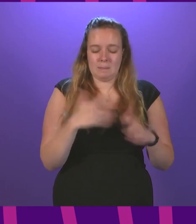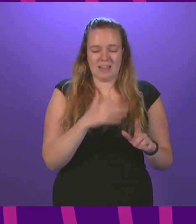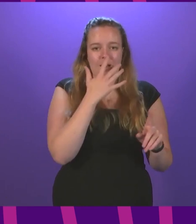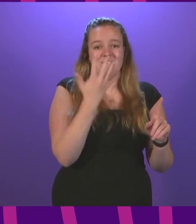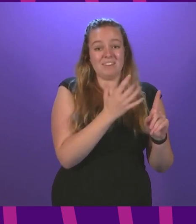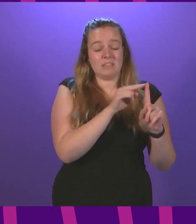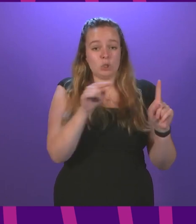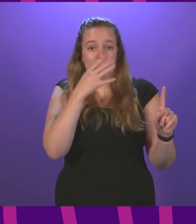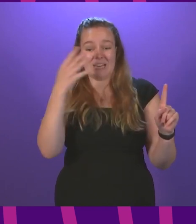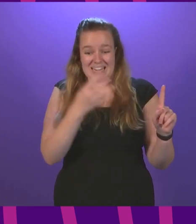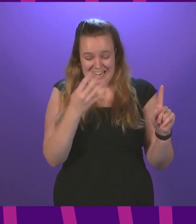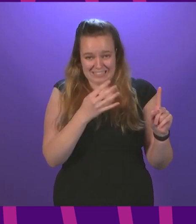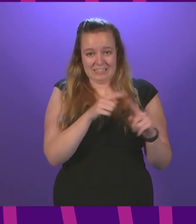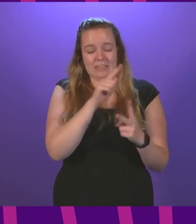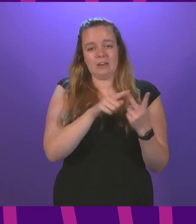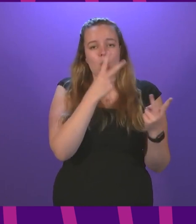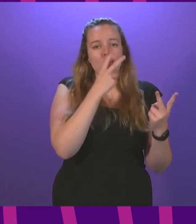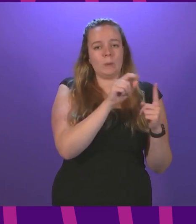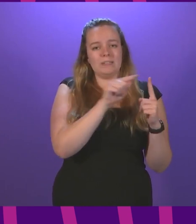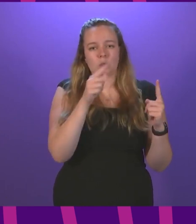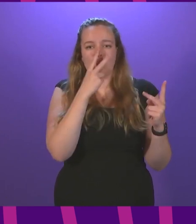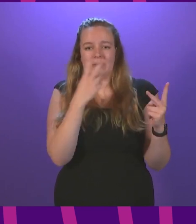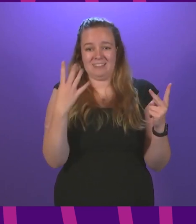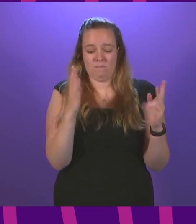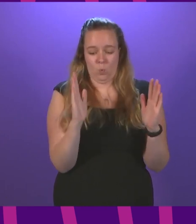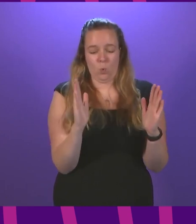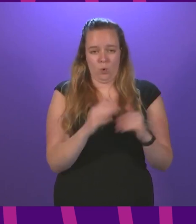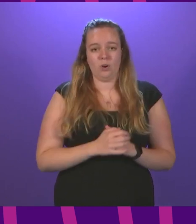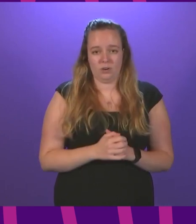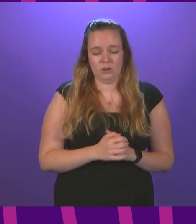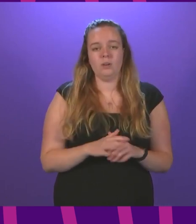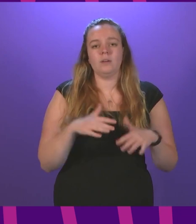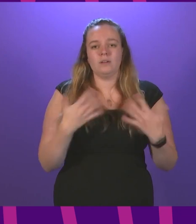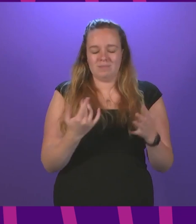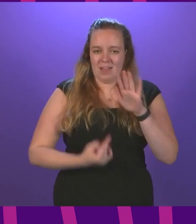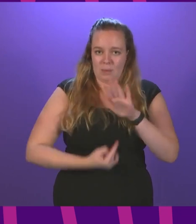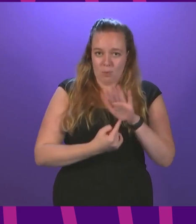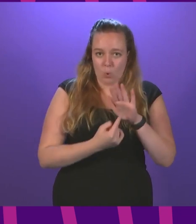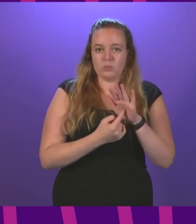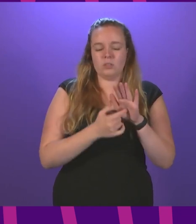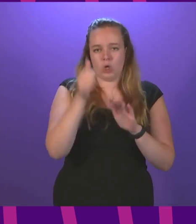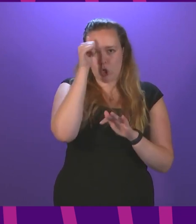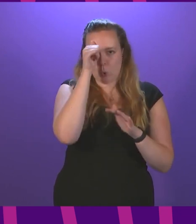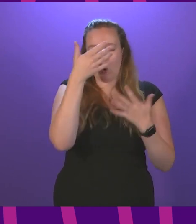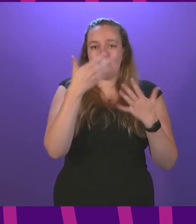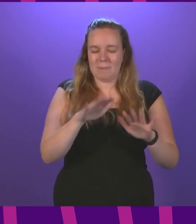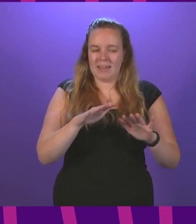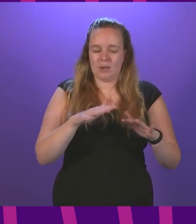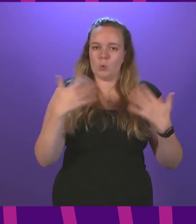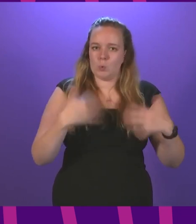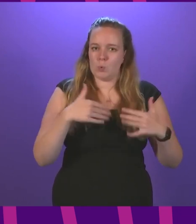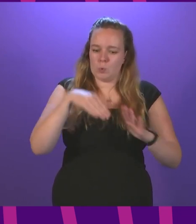to 19 and the 20 to 24 age groups. However, it is important to note that there have been significant